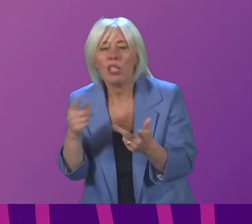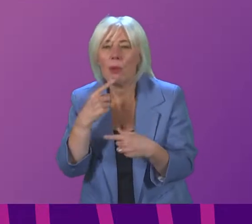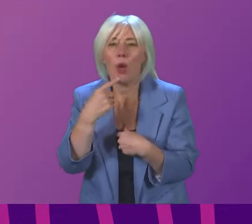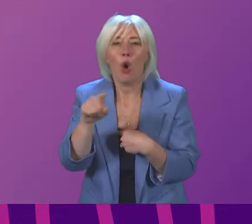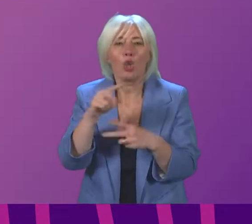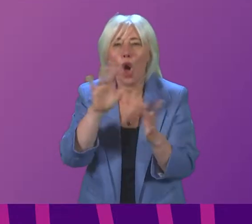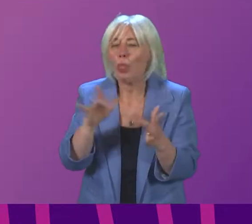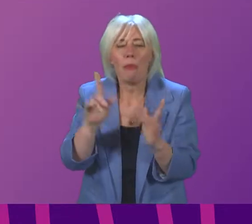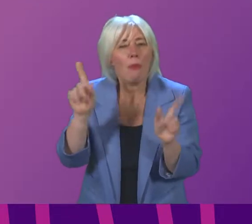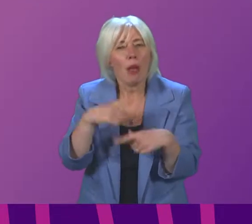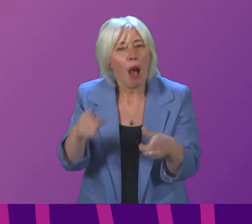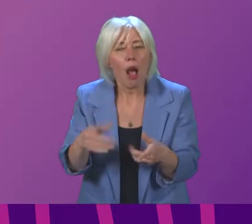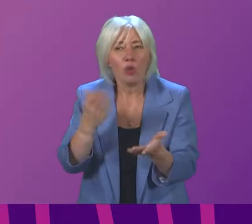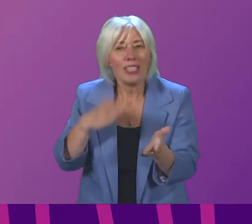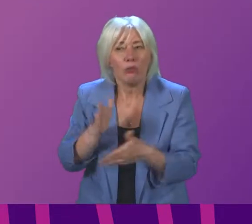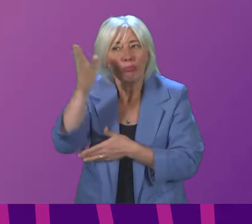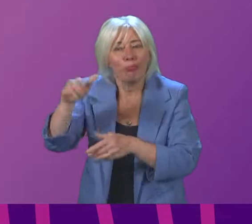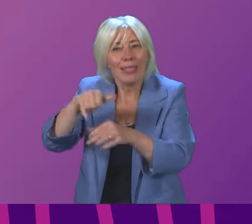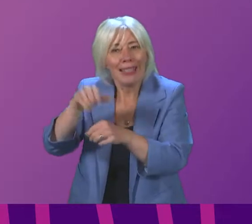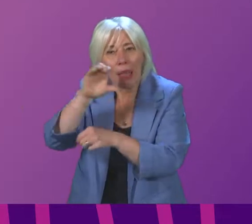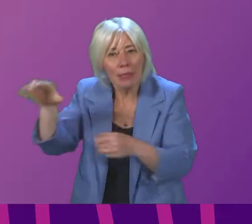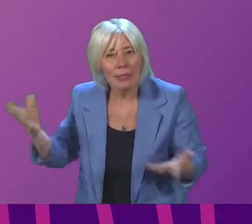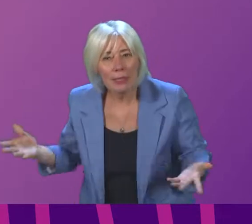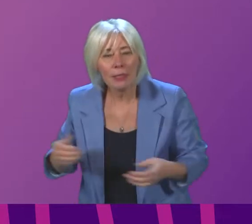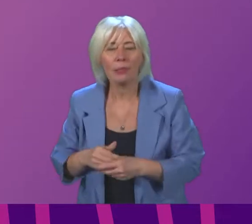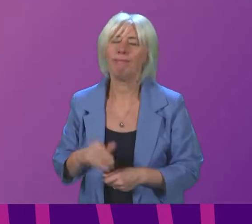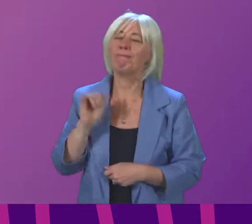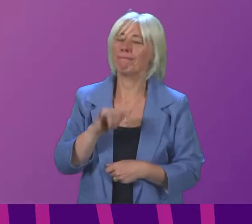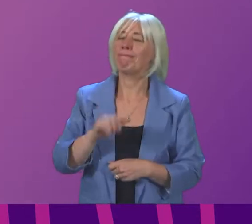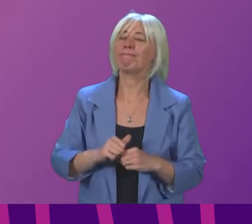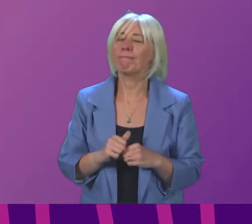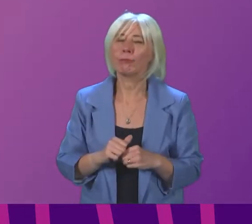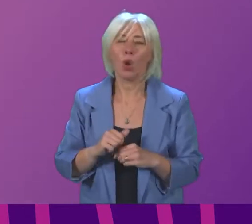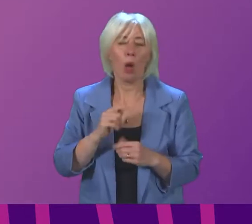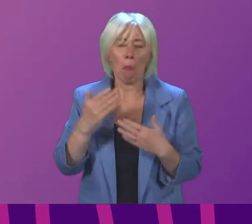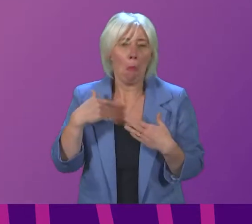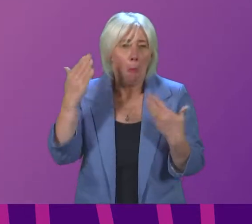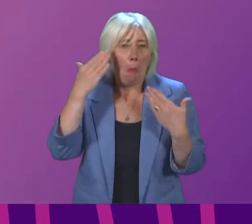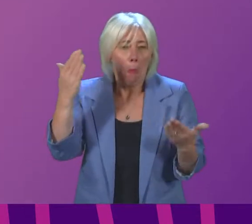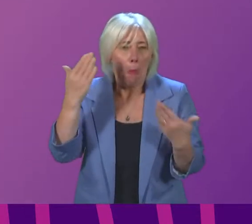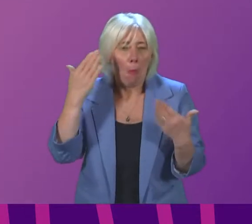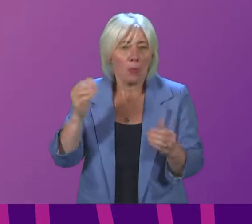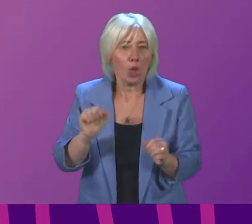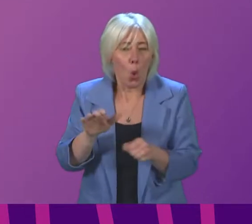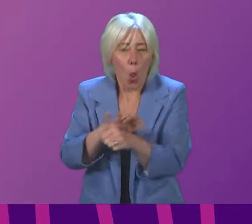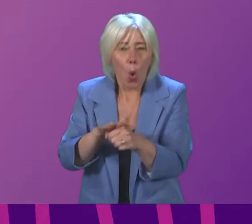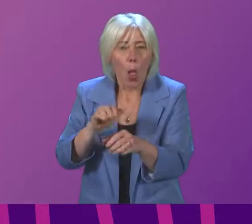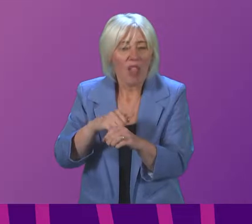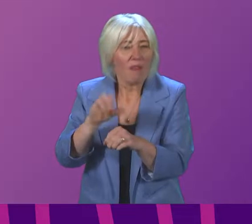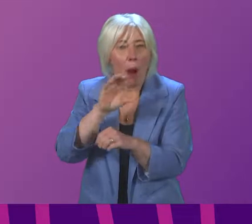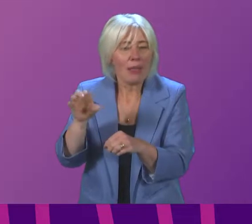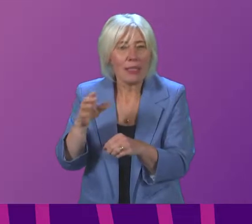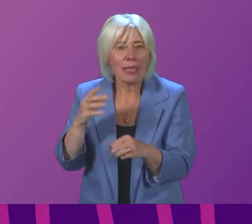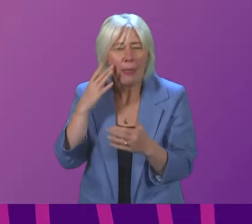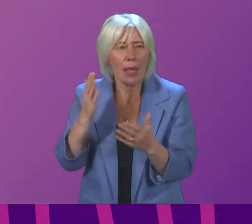online first minister yes we will take steps to do that I haven't been aware of particular issues at local pharmacies there are I think